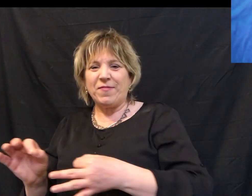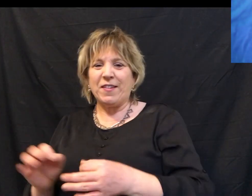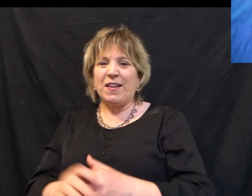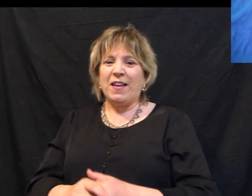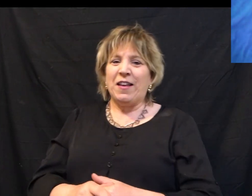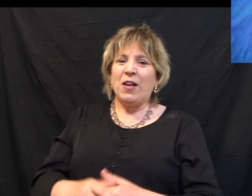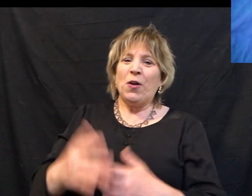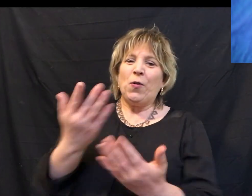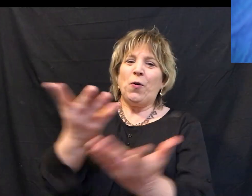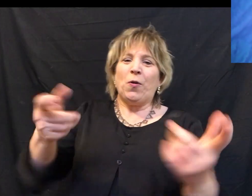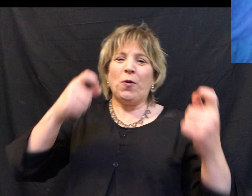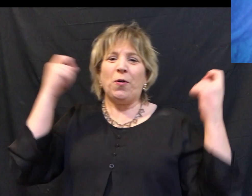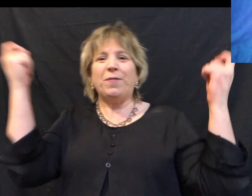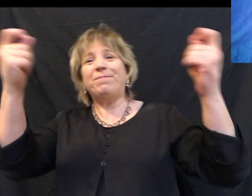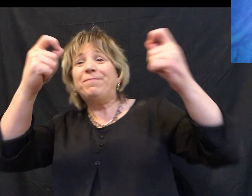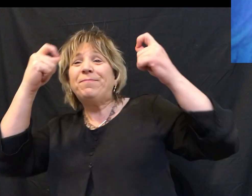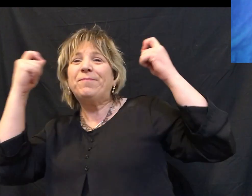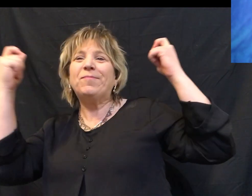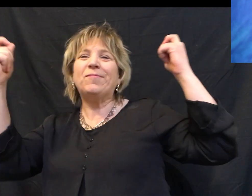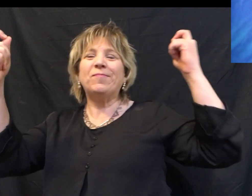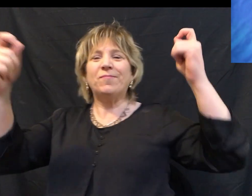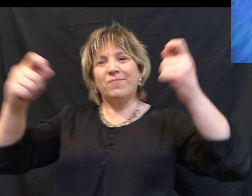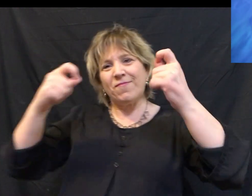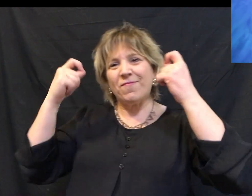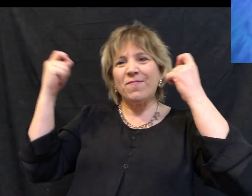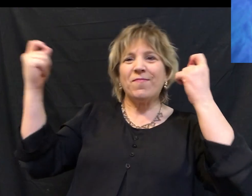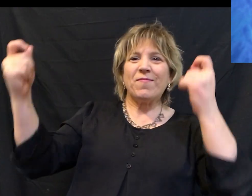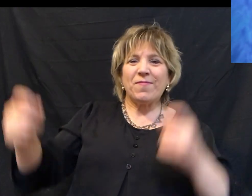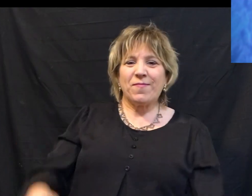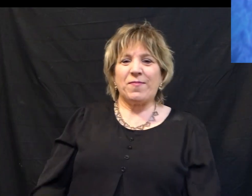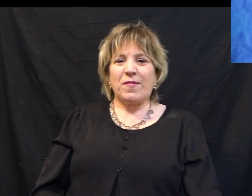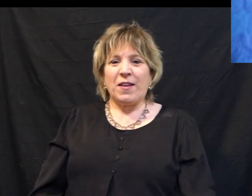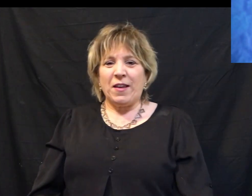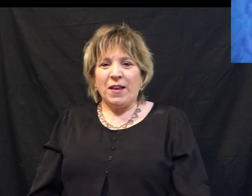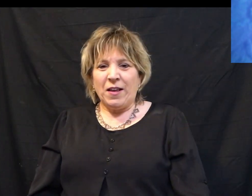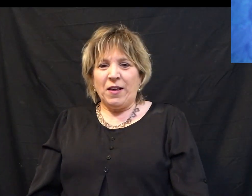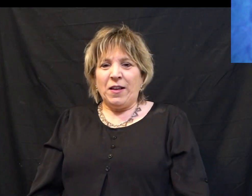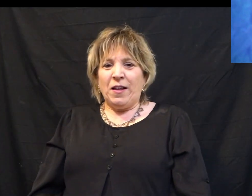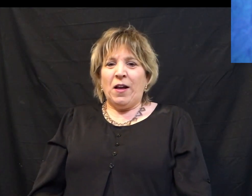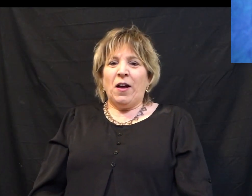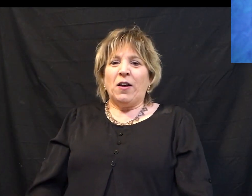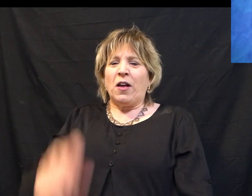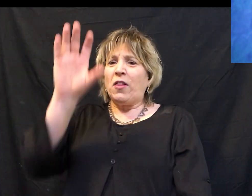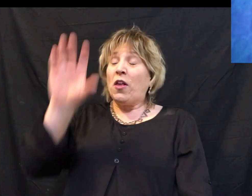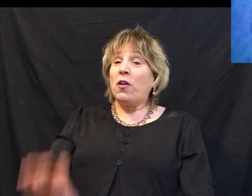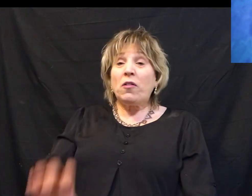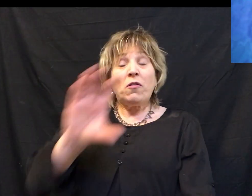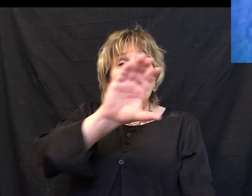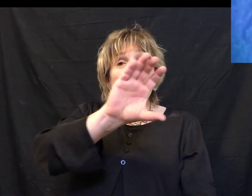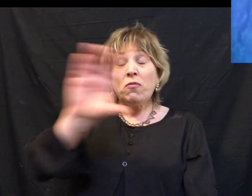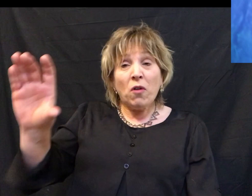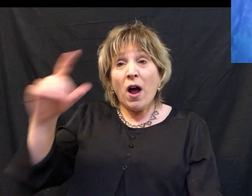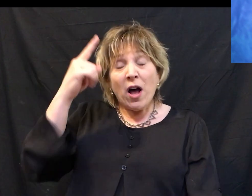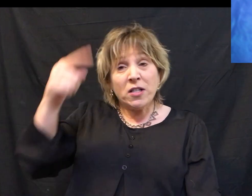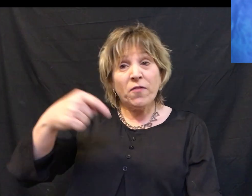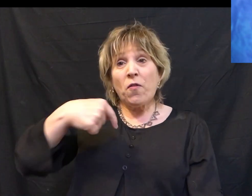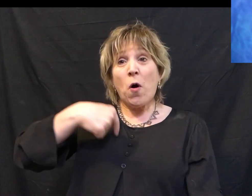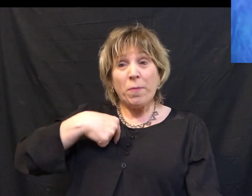it And was the cross meant for me That my